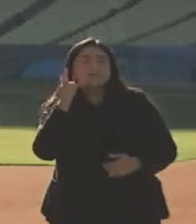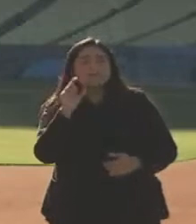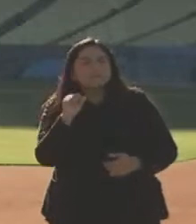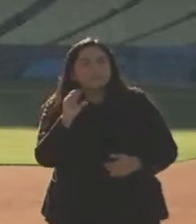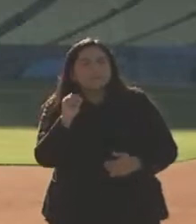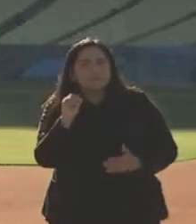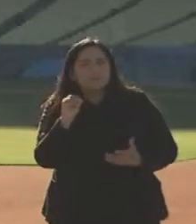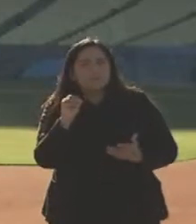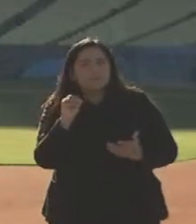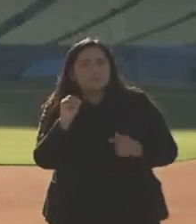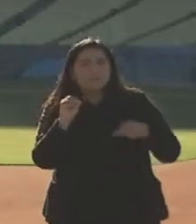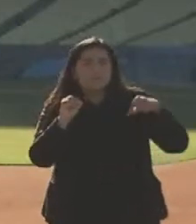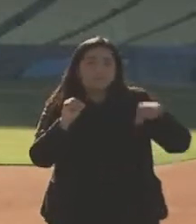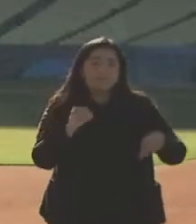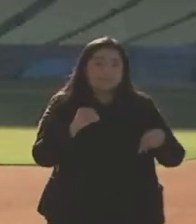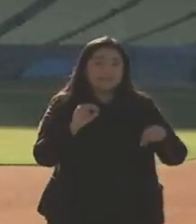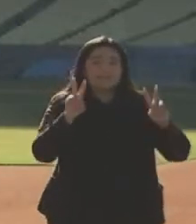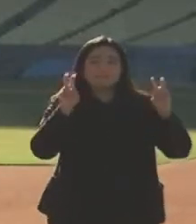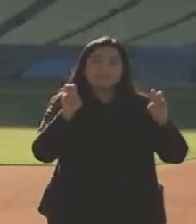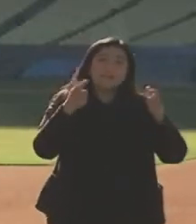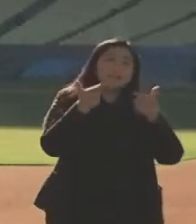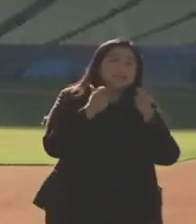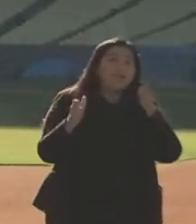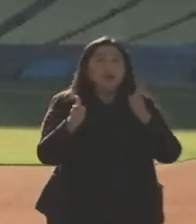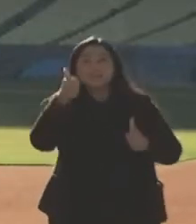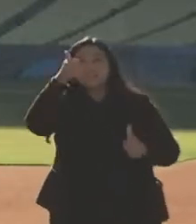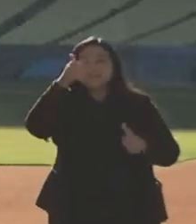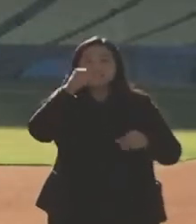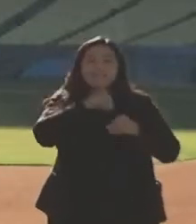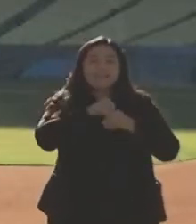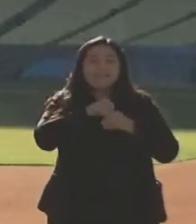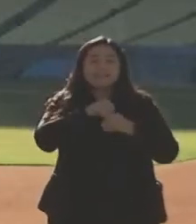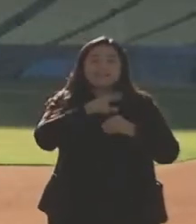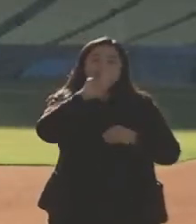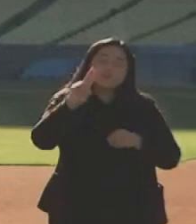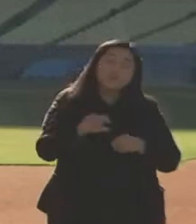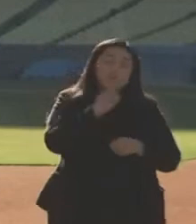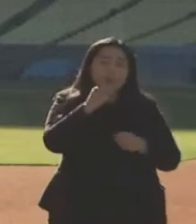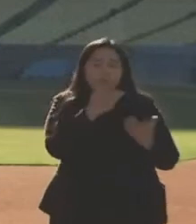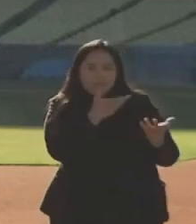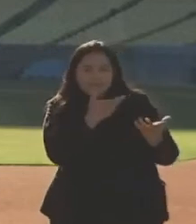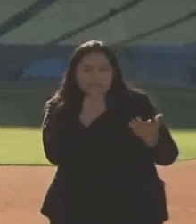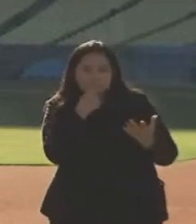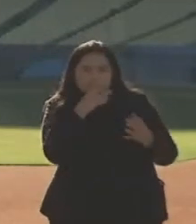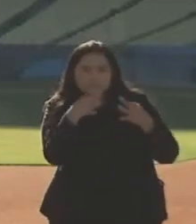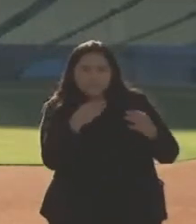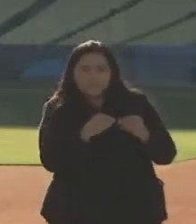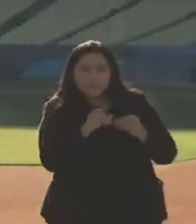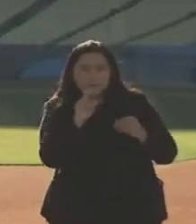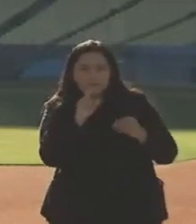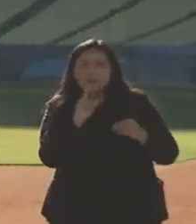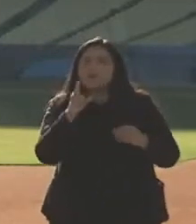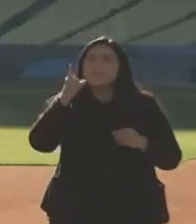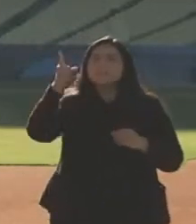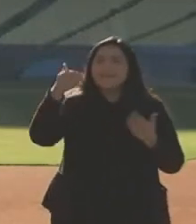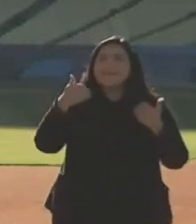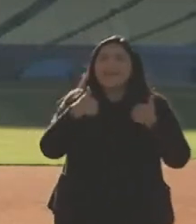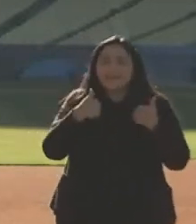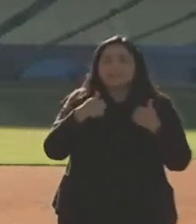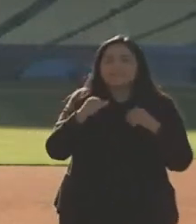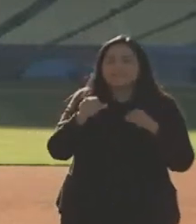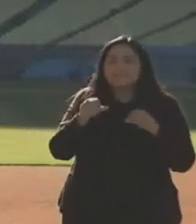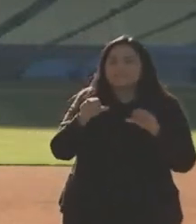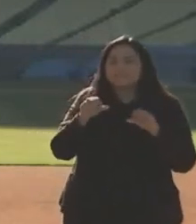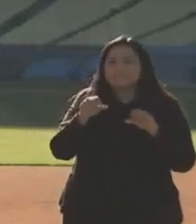is supposed to be the largest in the country. Do you have more information on that? Yeah, they have that capacity. They're not doing anywhere near that.